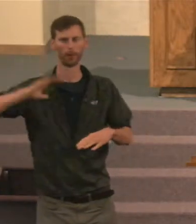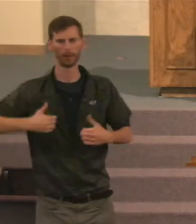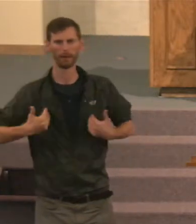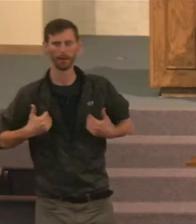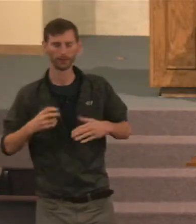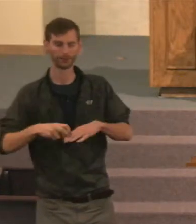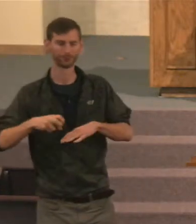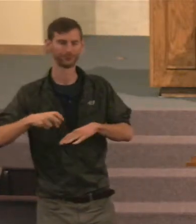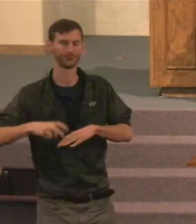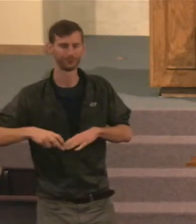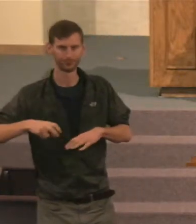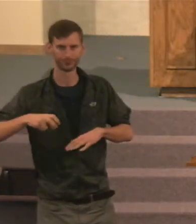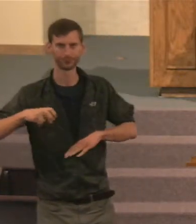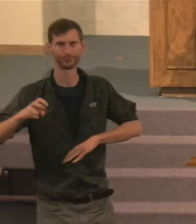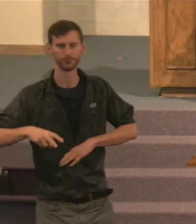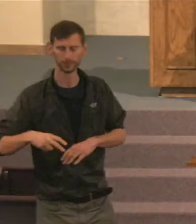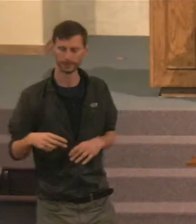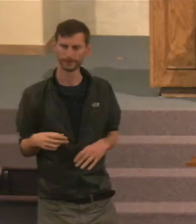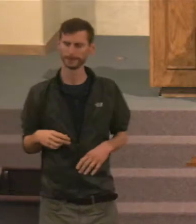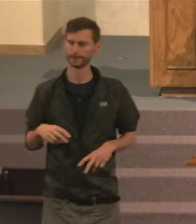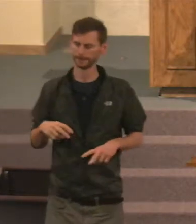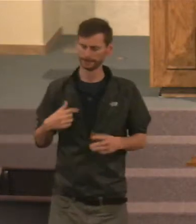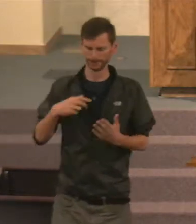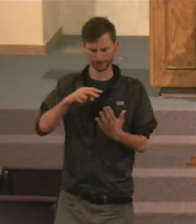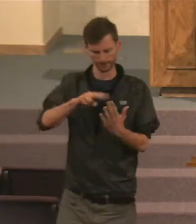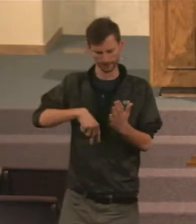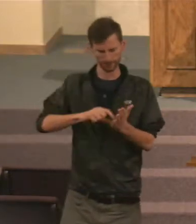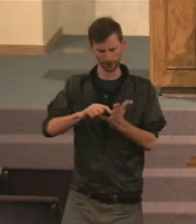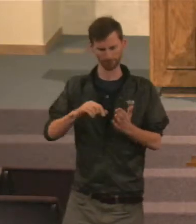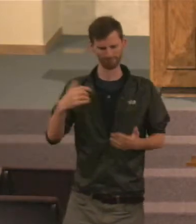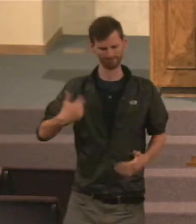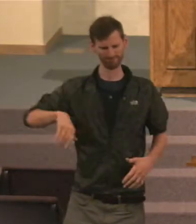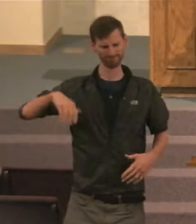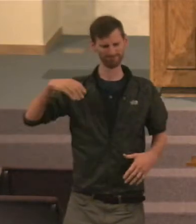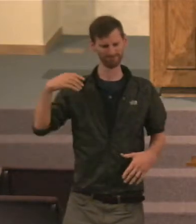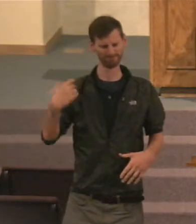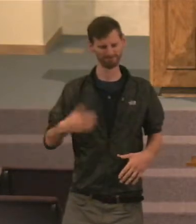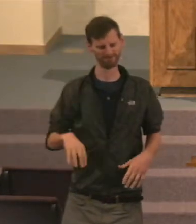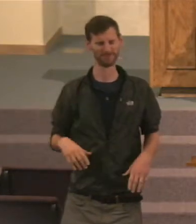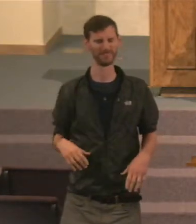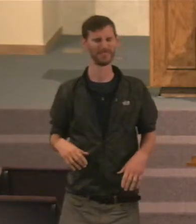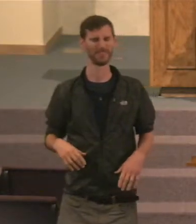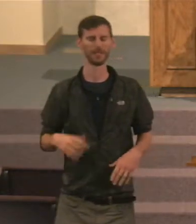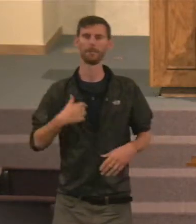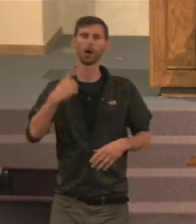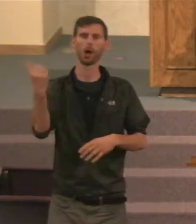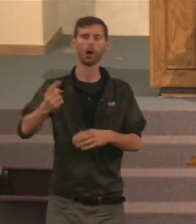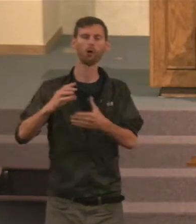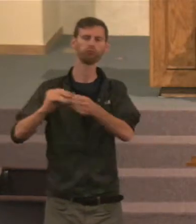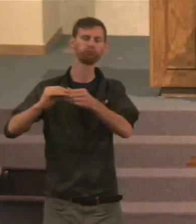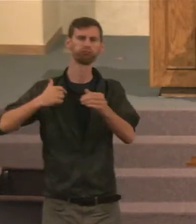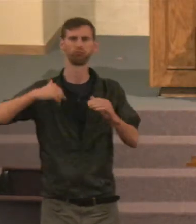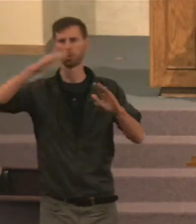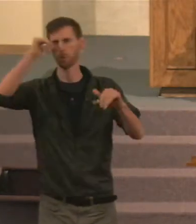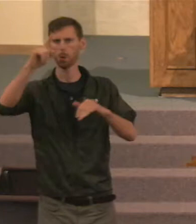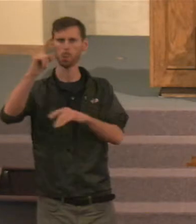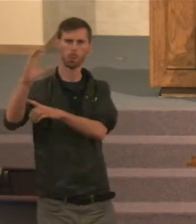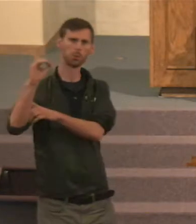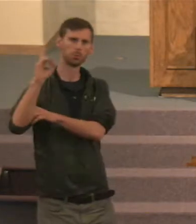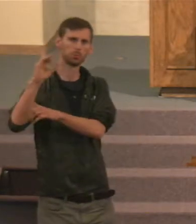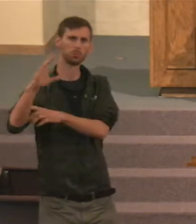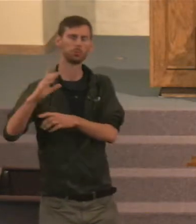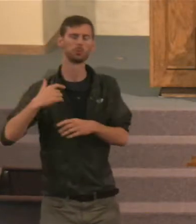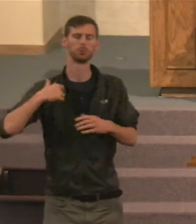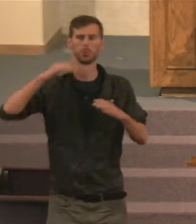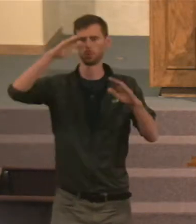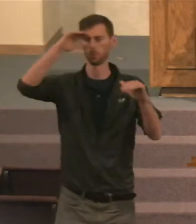discouraging to think about it. I told somebody that, and I don't always talk about, man, I hope to live to be 100. You know, I've wanted to go. Of course,